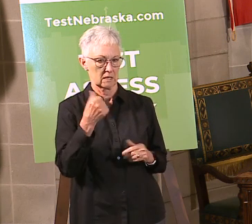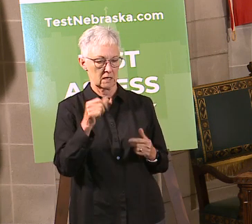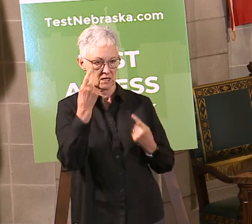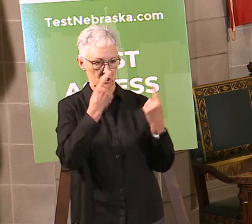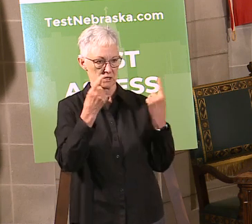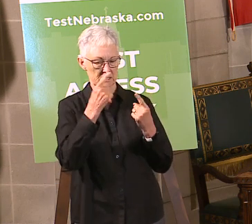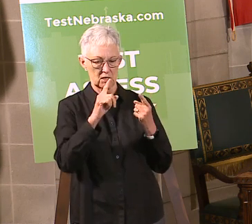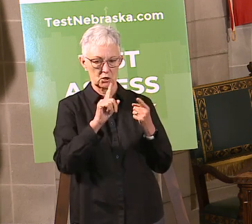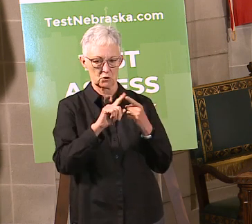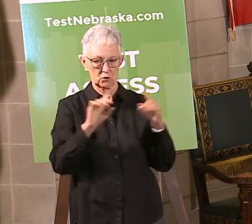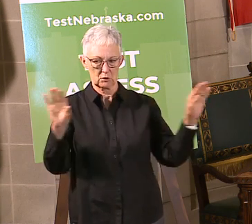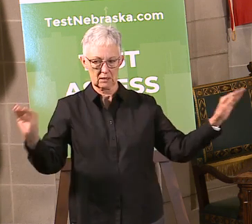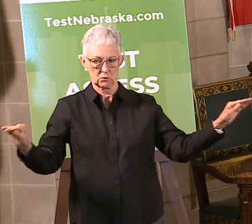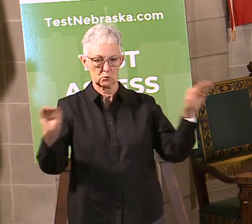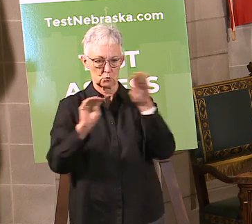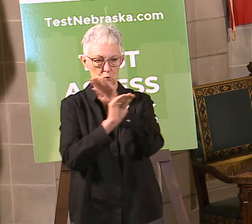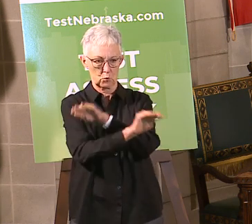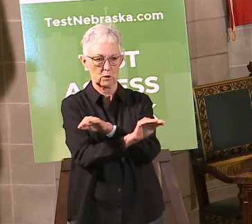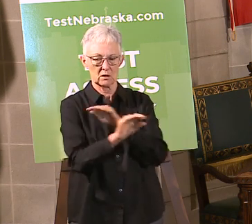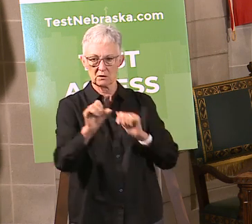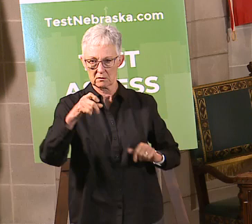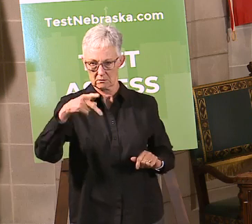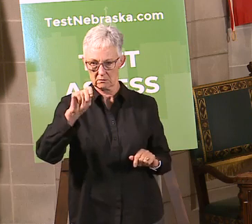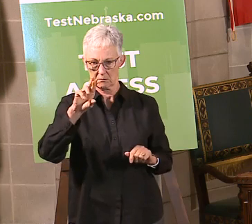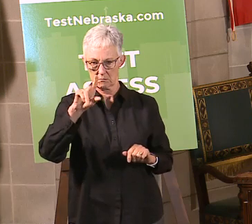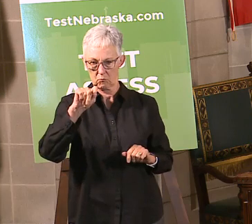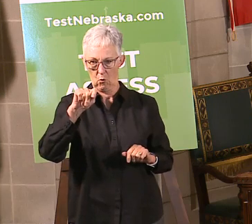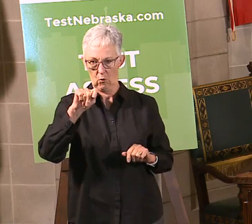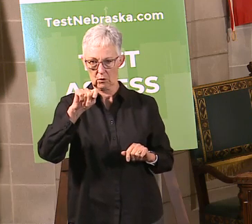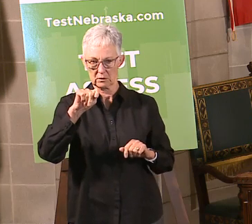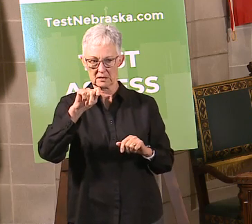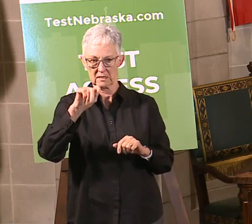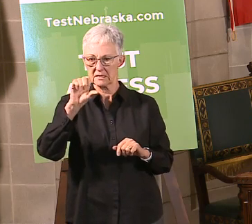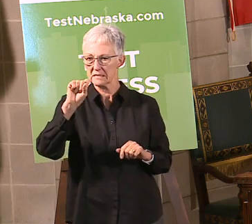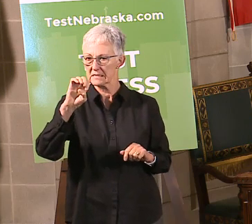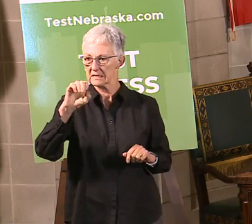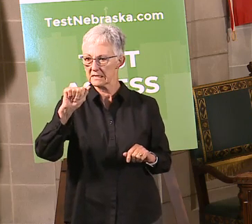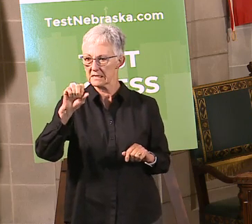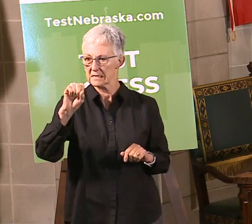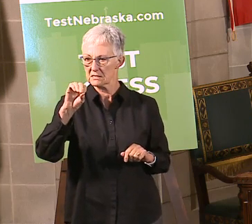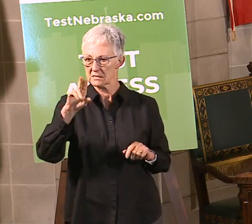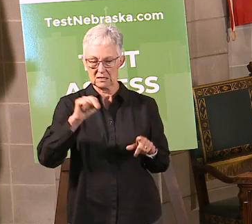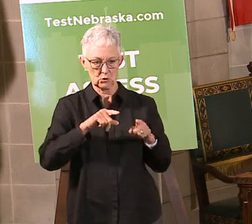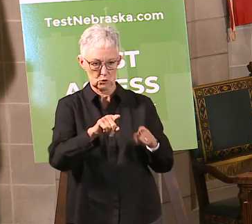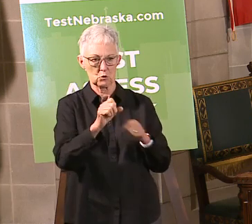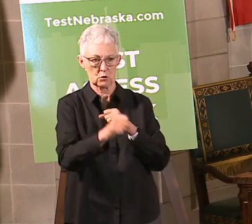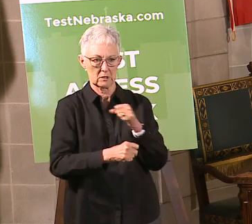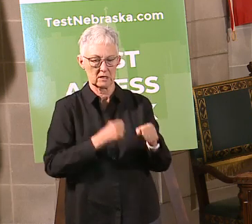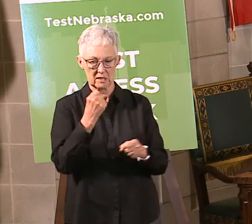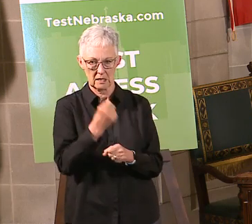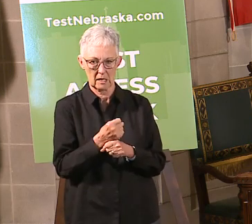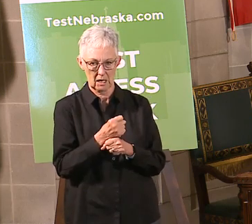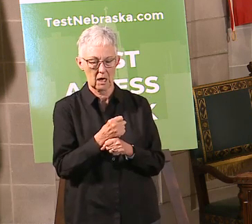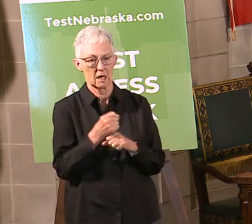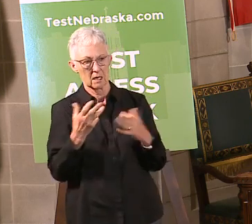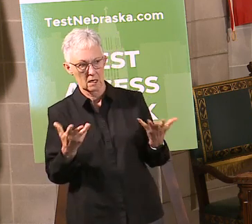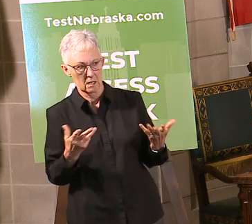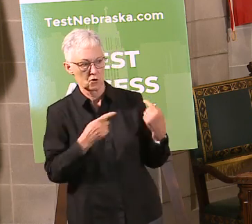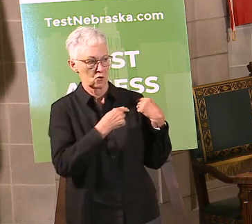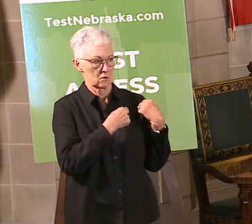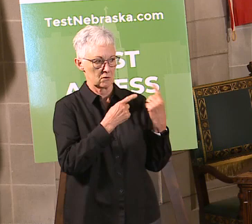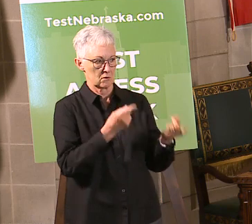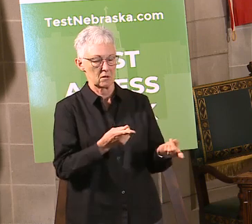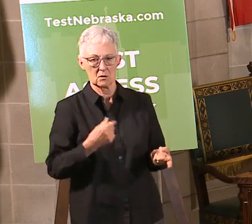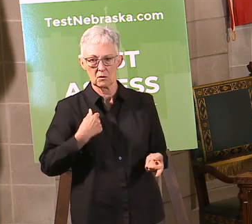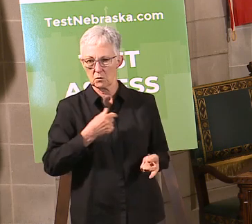far, not. Yeah, so the question basically is, is it possible to move sports seasons around within the year to think about that differently? And so far, we've not